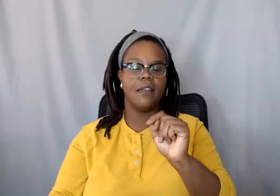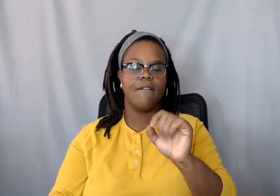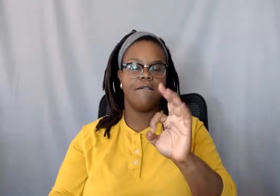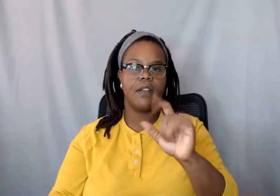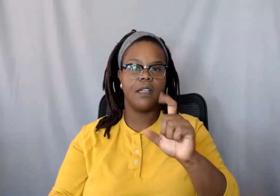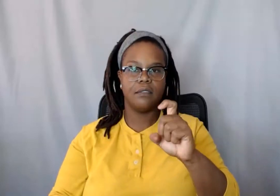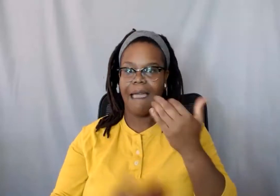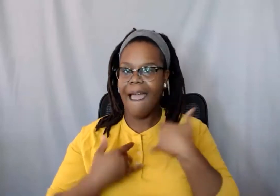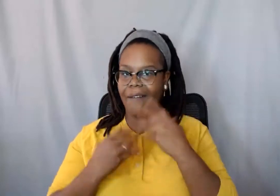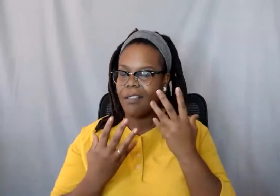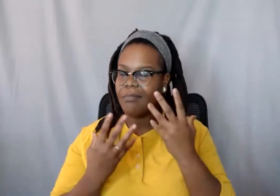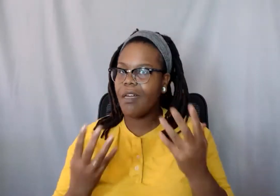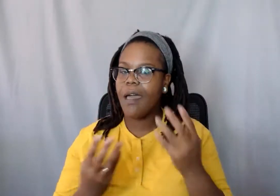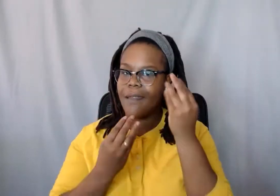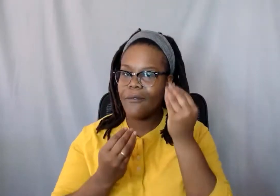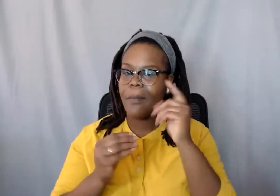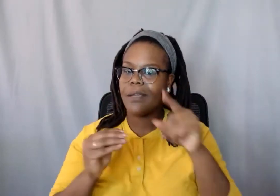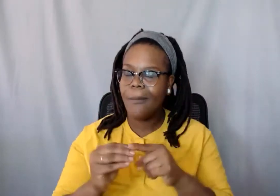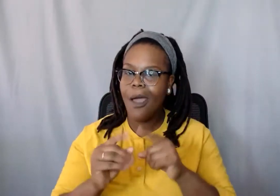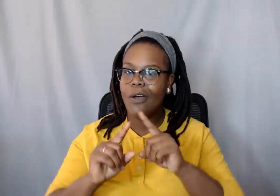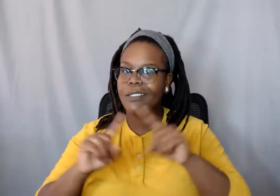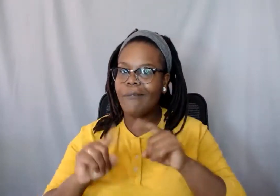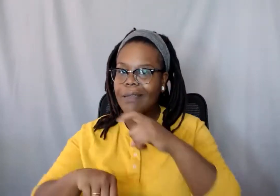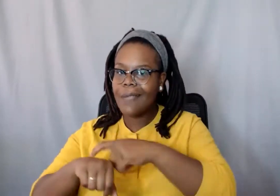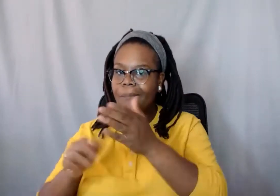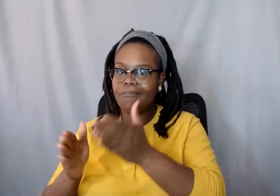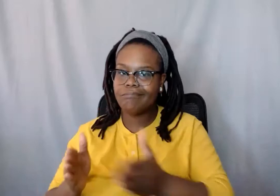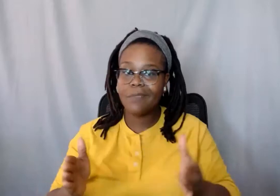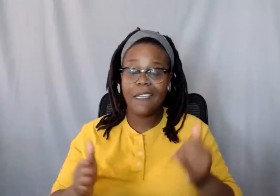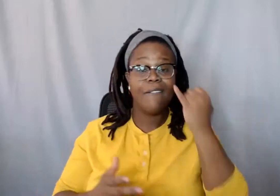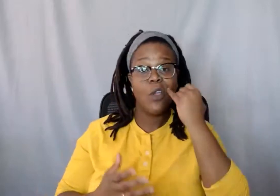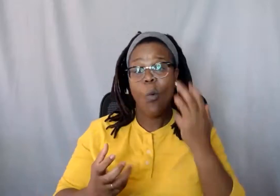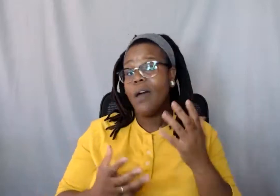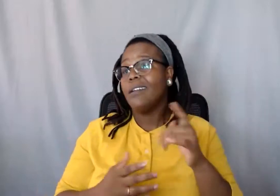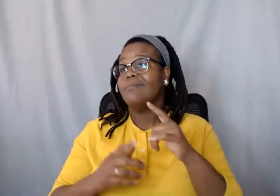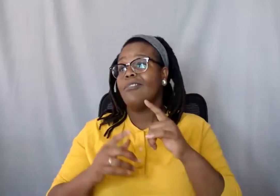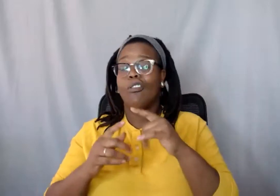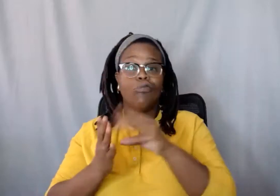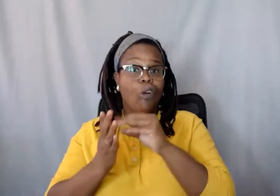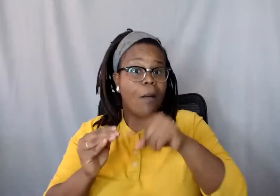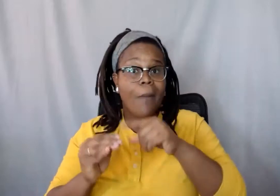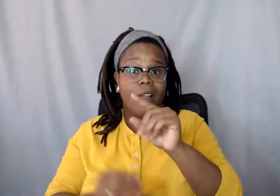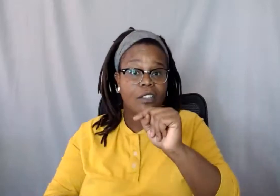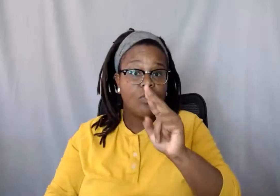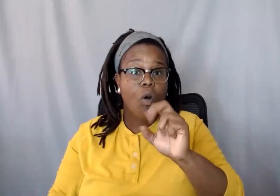different eras. Like if you want to learn about the two-slip massacre, you can easily look that up and it'll be a huge documentary about it.